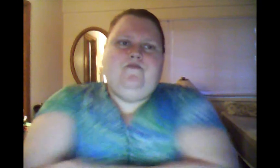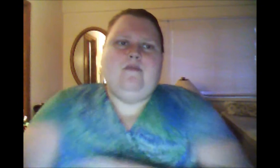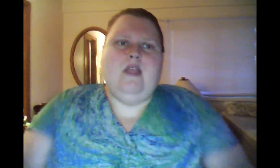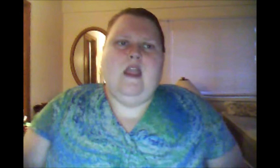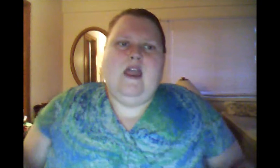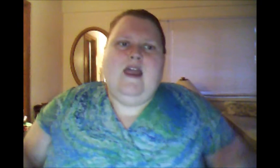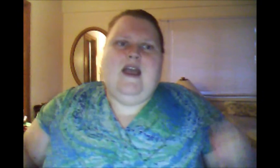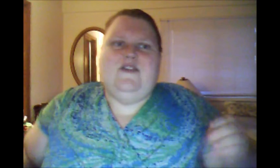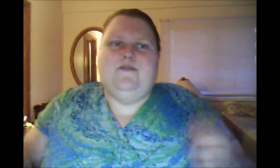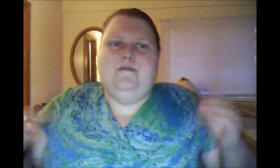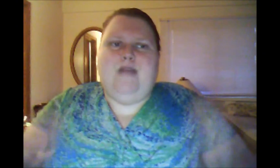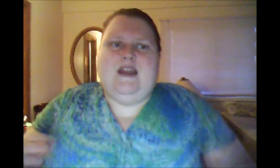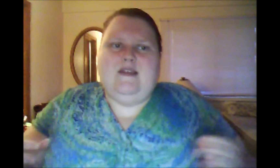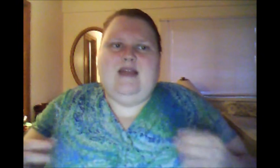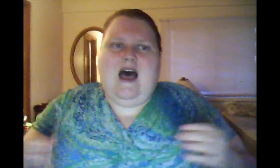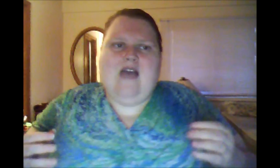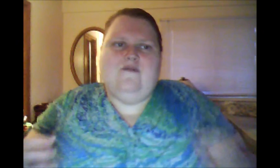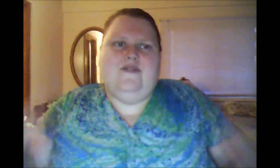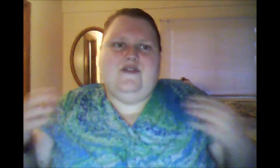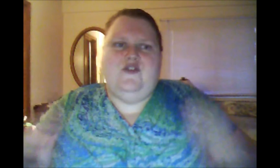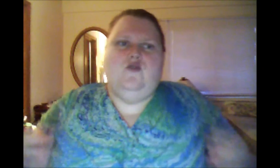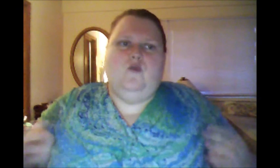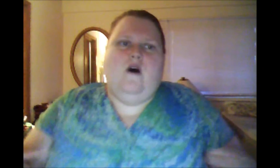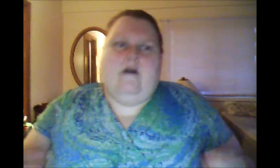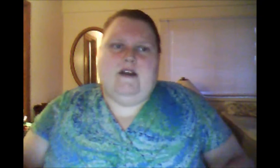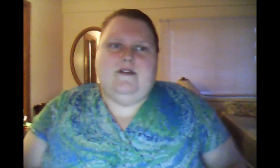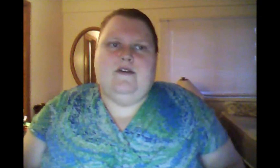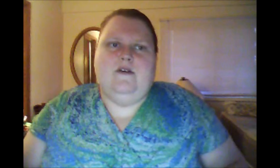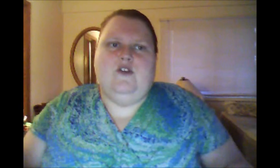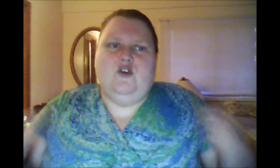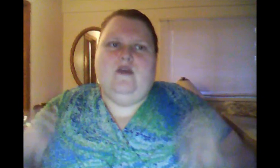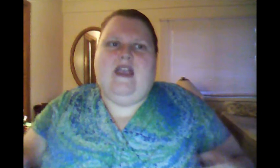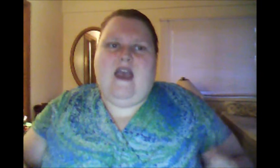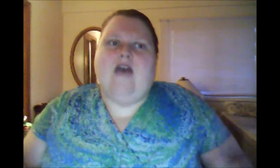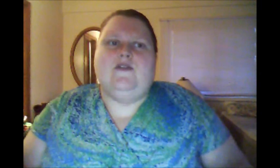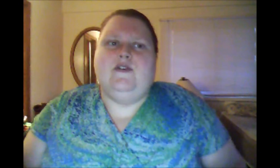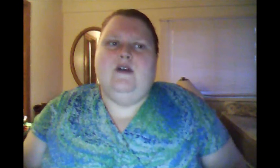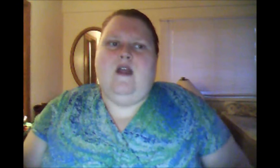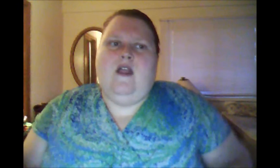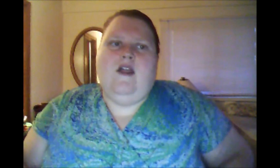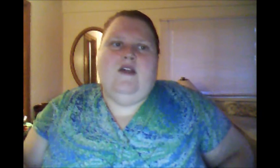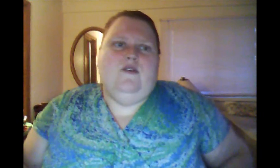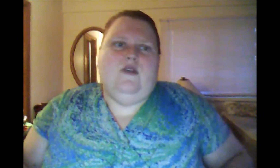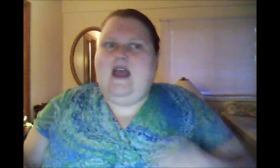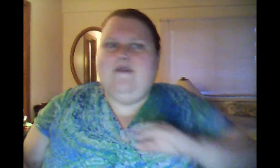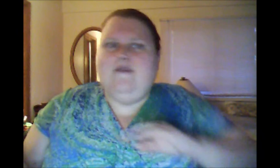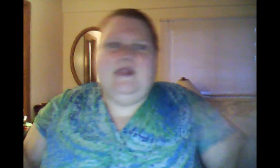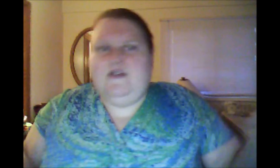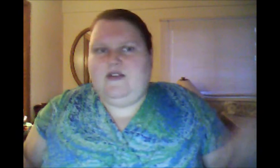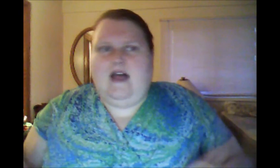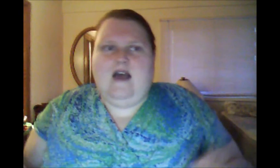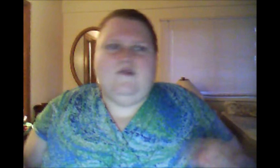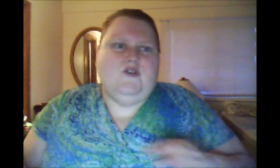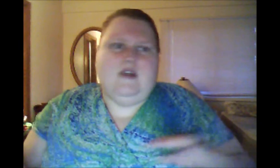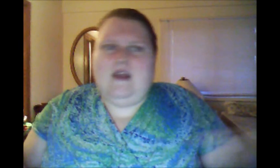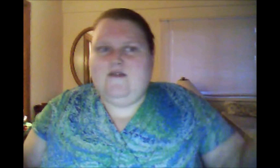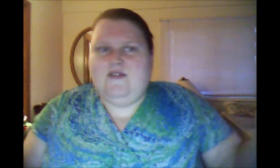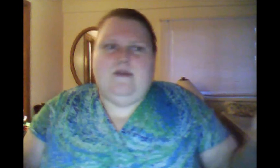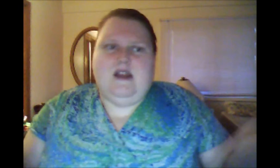So, as many lives as you want, you get. You can have endless lives. You can have as many